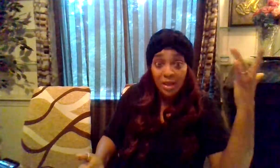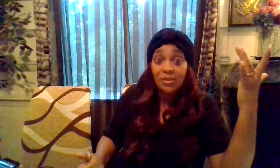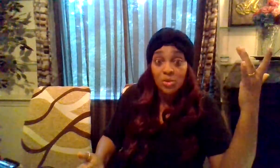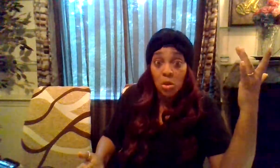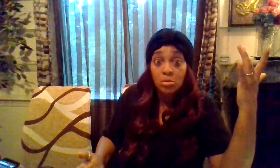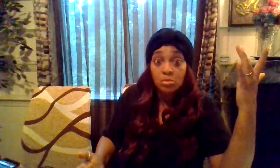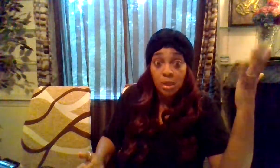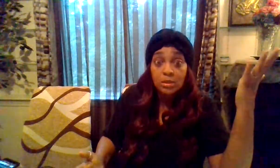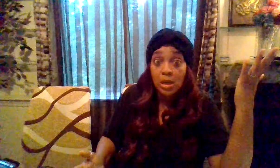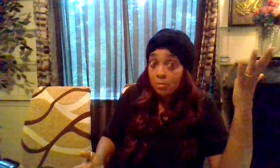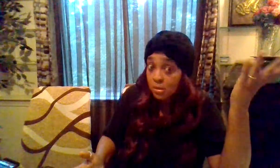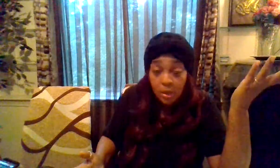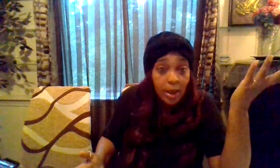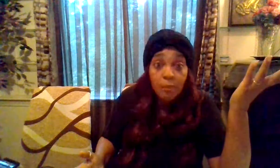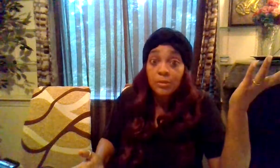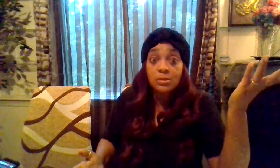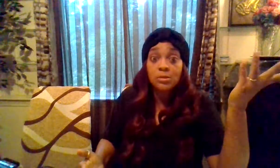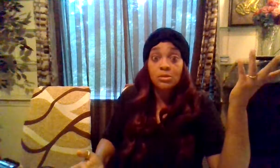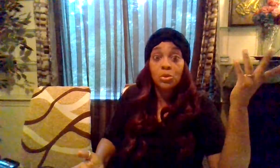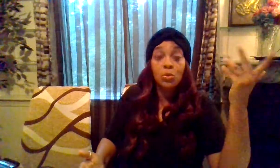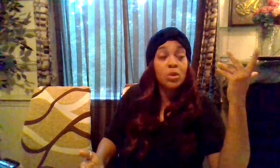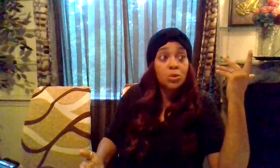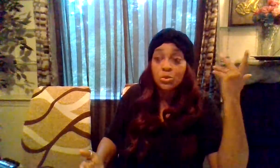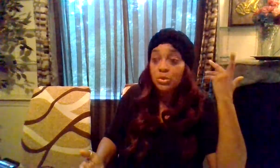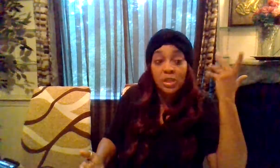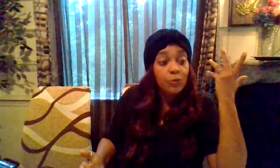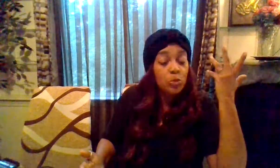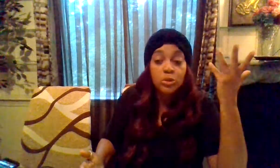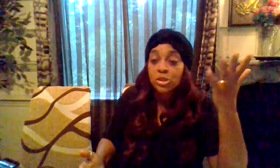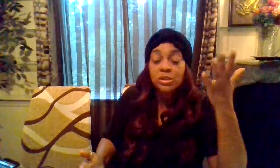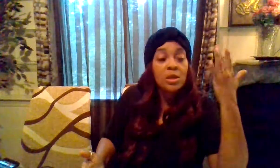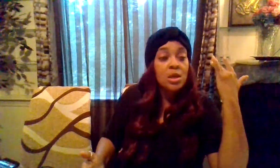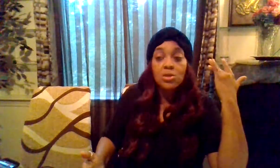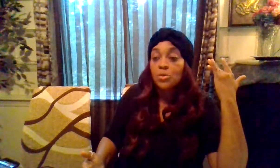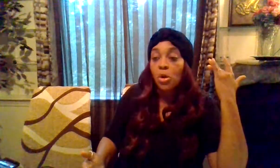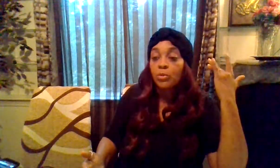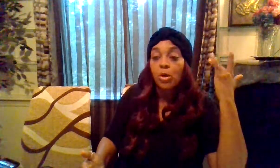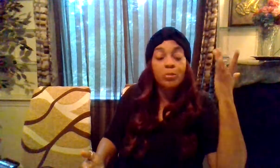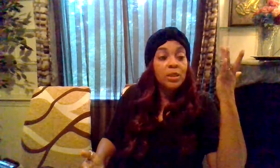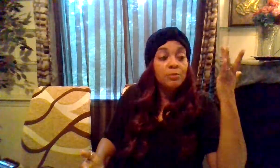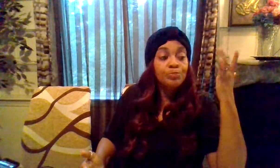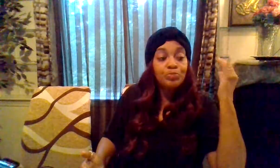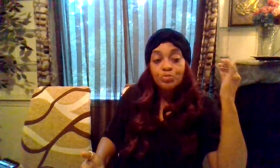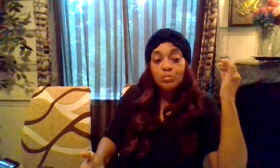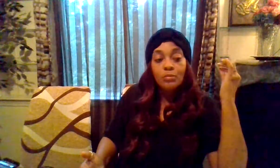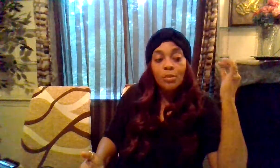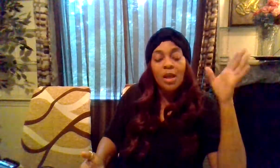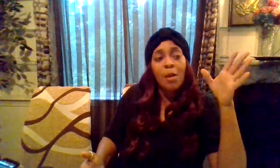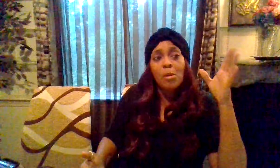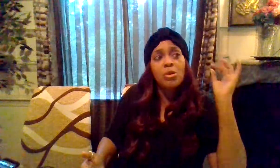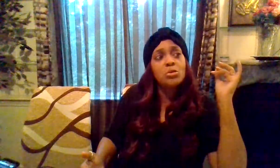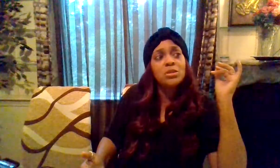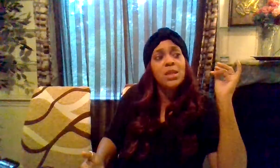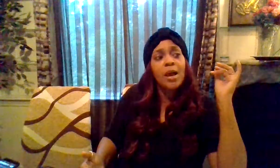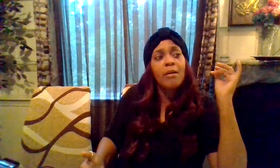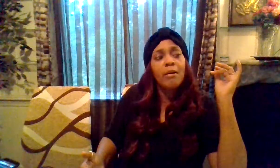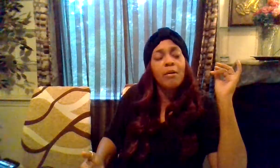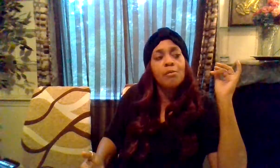negative talk at times it happens you know we go through stuff and we just you know there'll be i remember it was like um